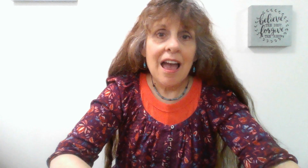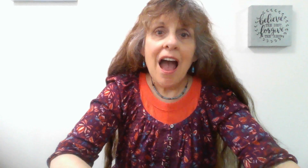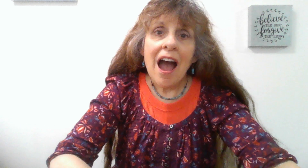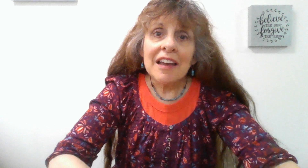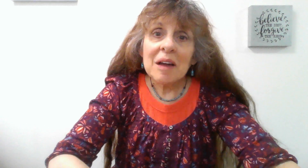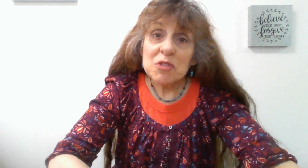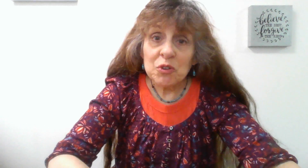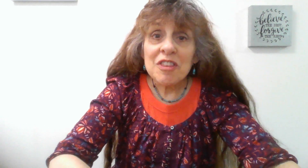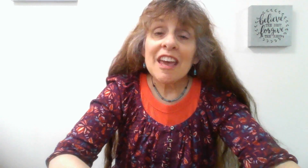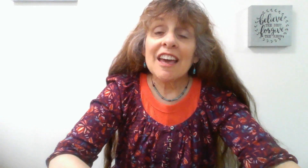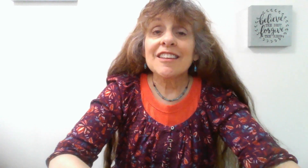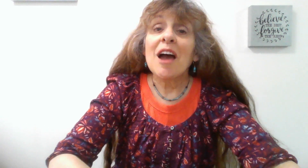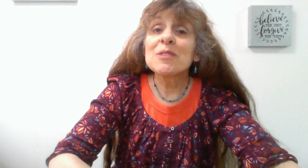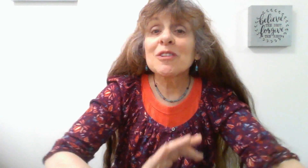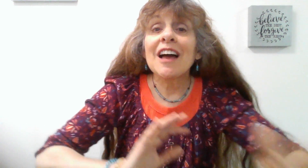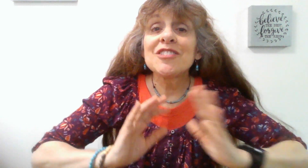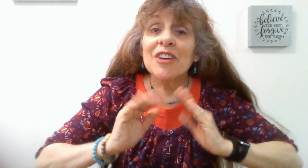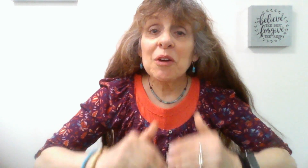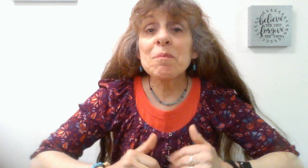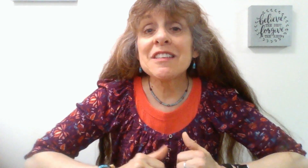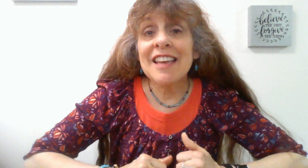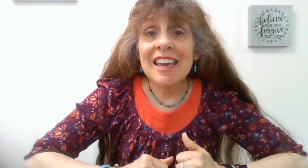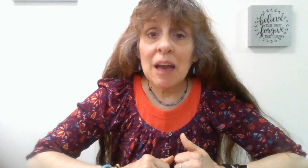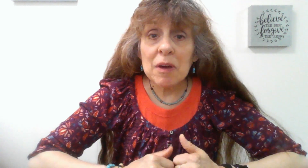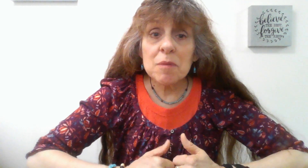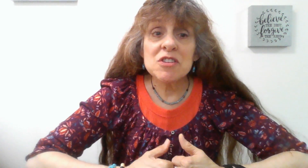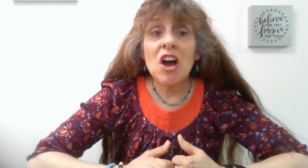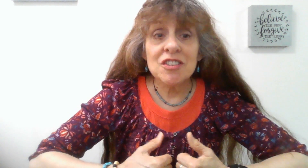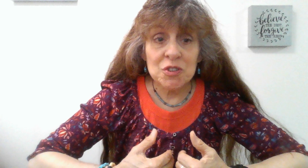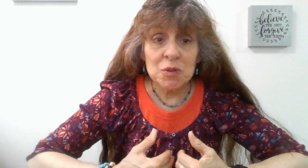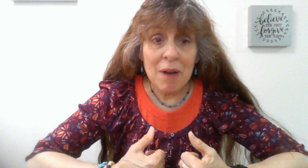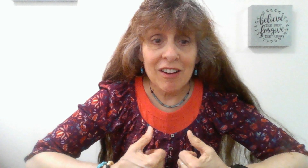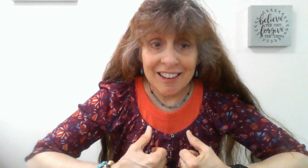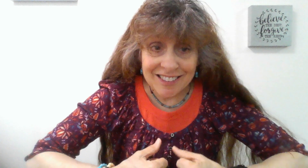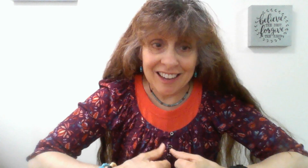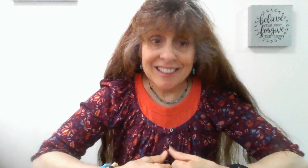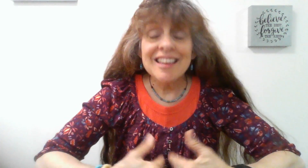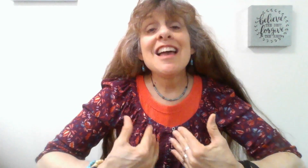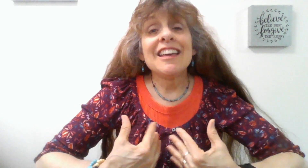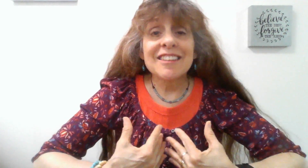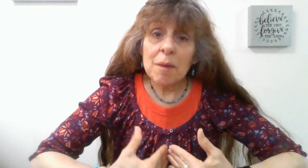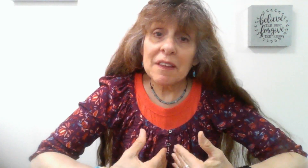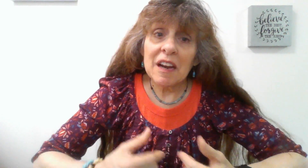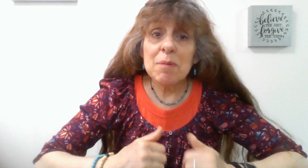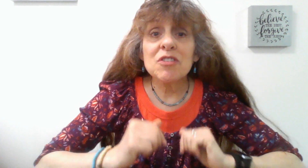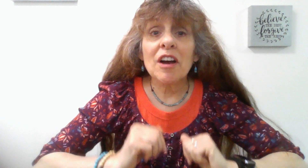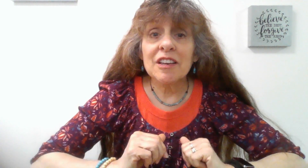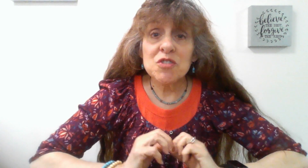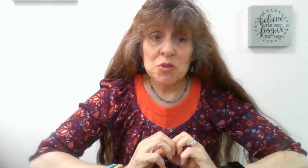Hi, I'm Judith, and I'm so glad you're here with me today, and I'm going to be talking to you about anxiety, and it's something that I've been talking to